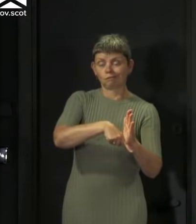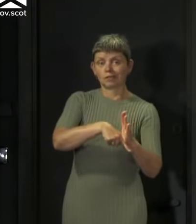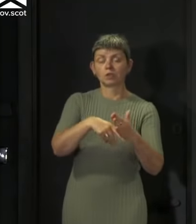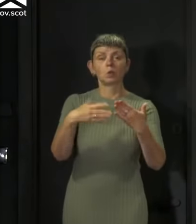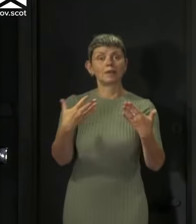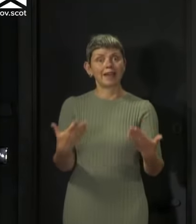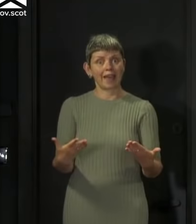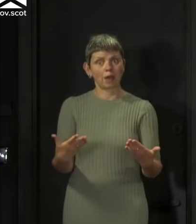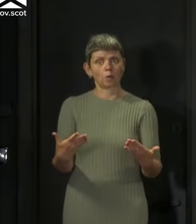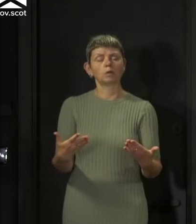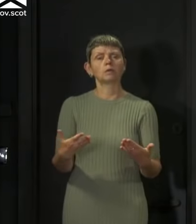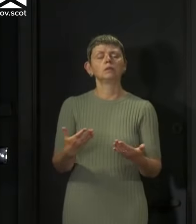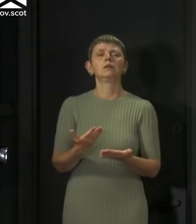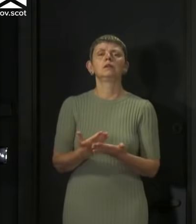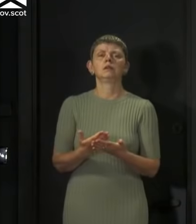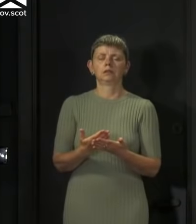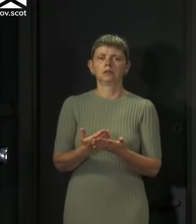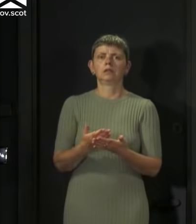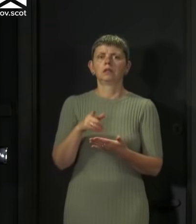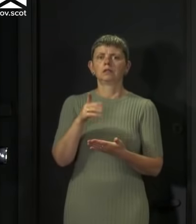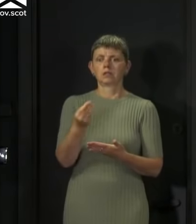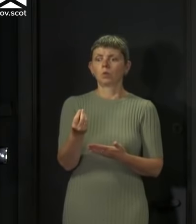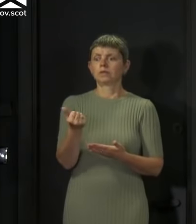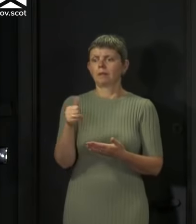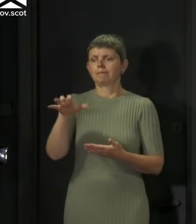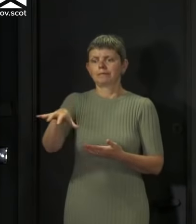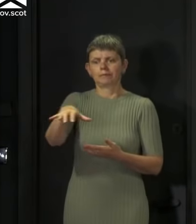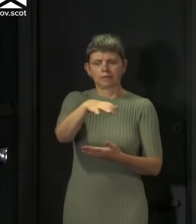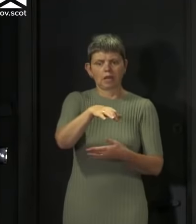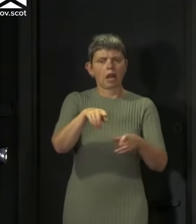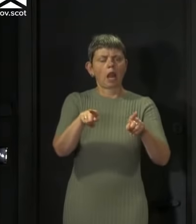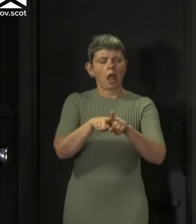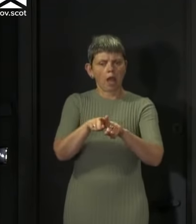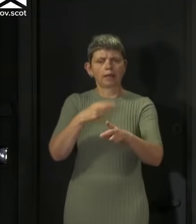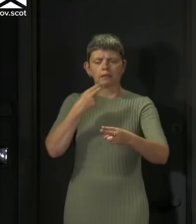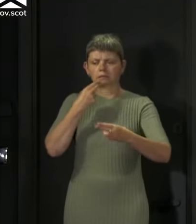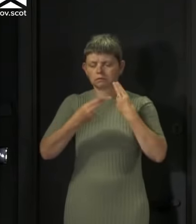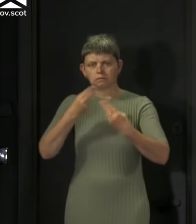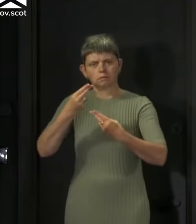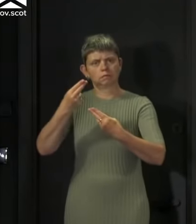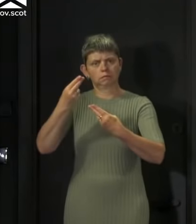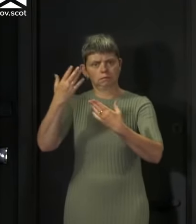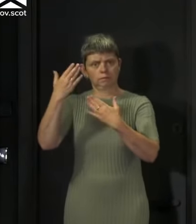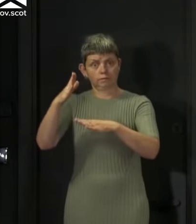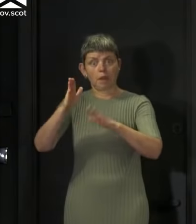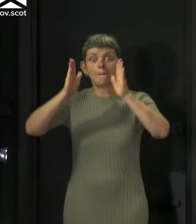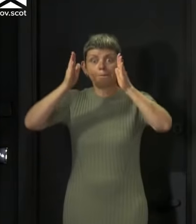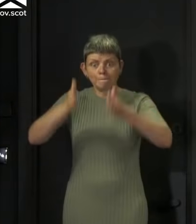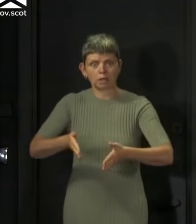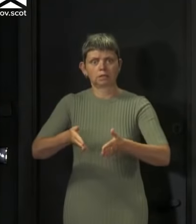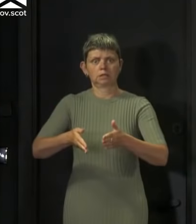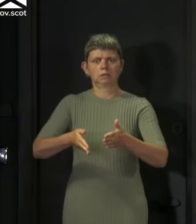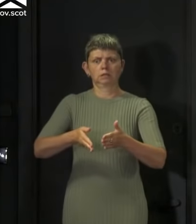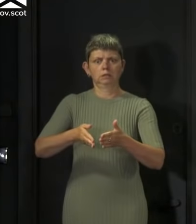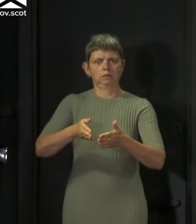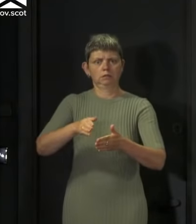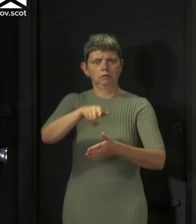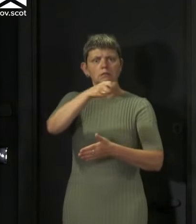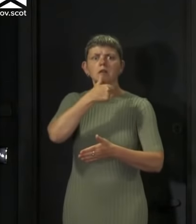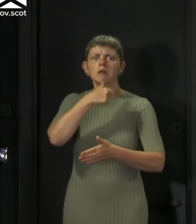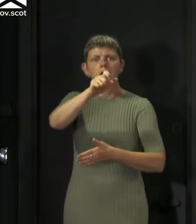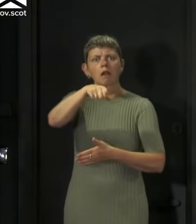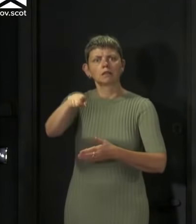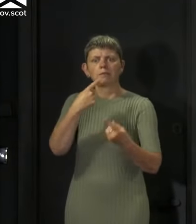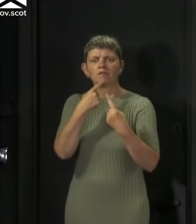to make it mandatory for a range of settings including hospitality businesses to collect customer details. That